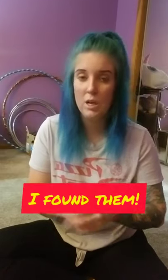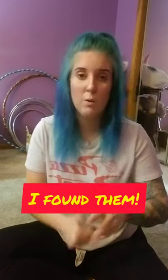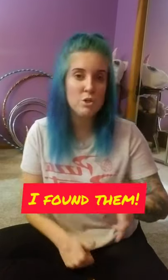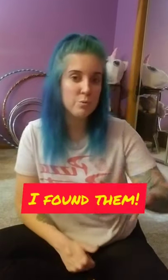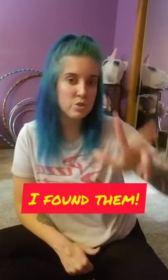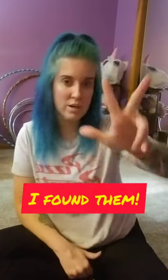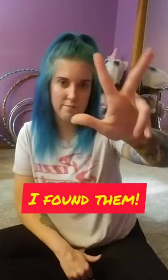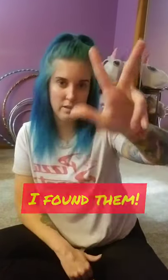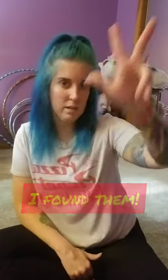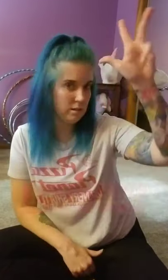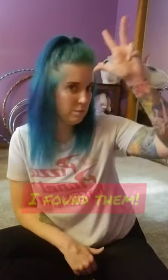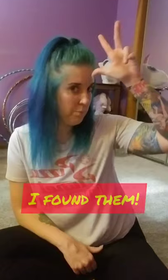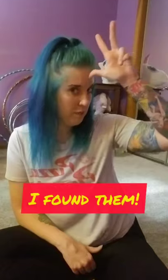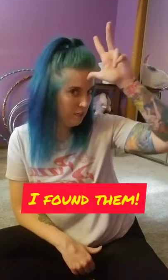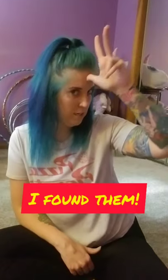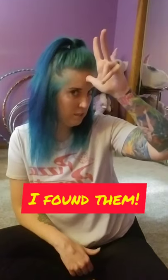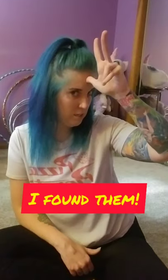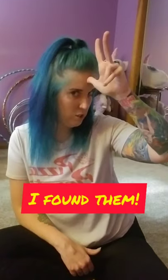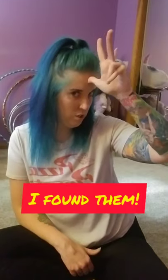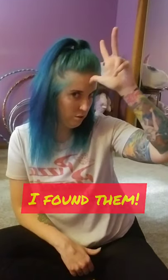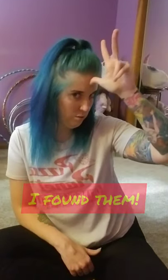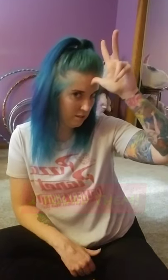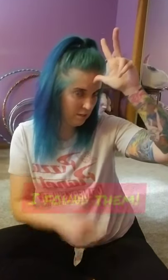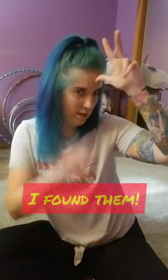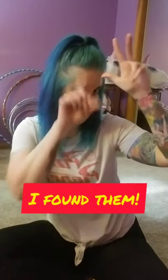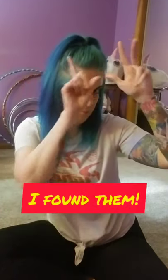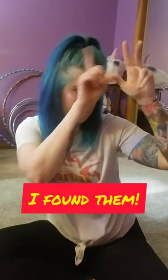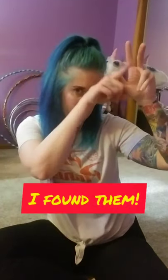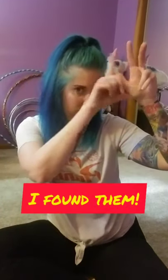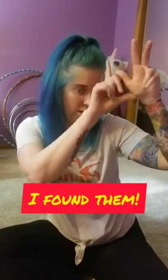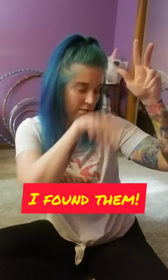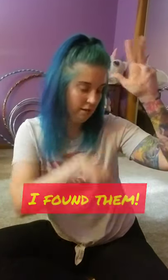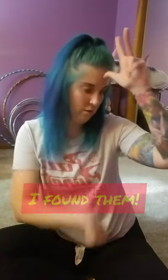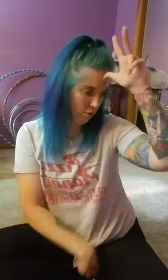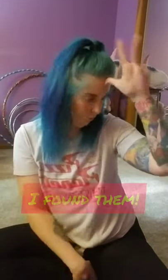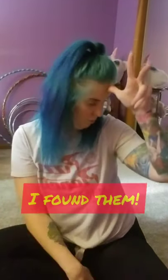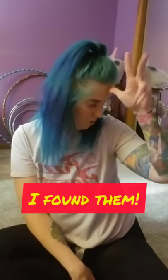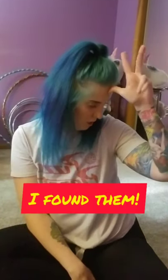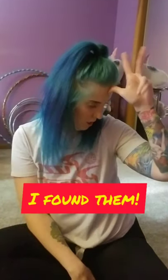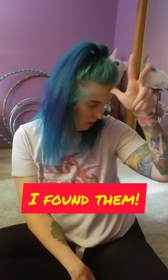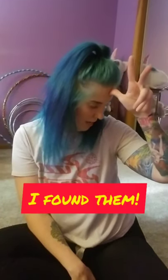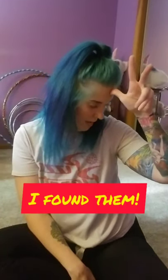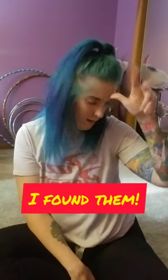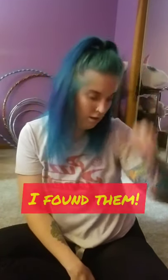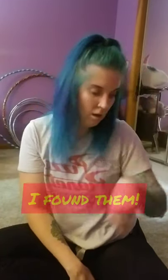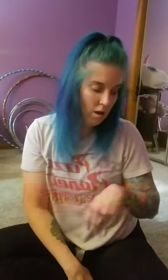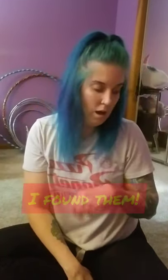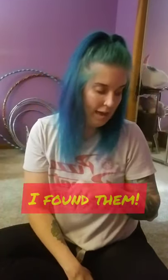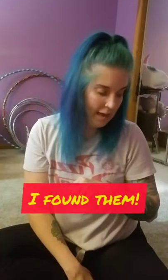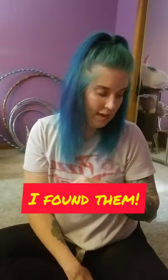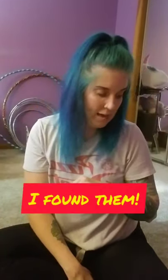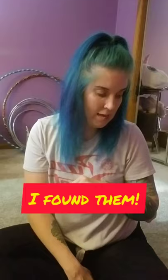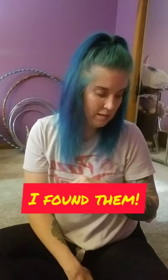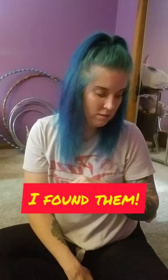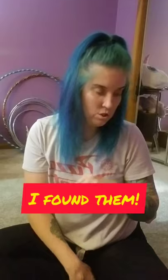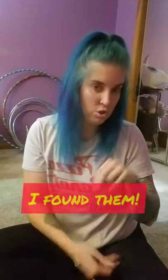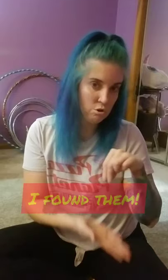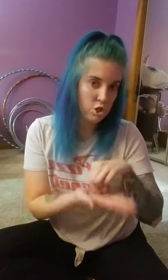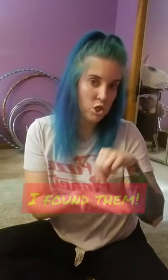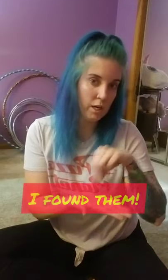which rooster I feel like is pretty easy to do because it kind of think of like the little rooster head and chicken.